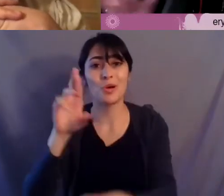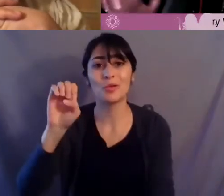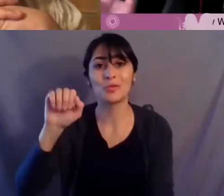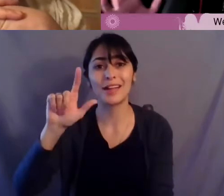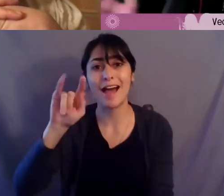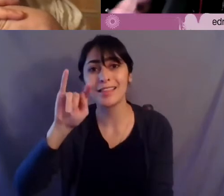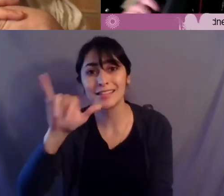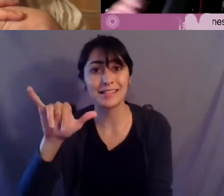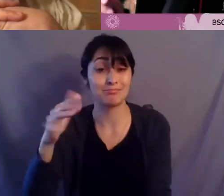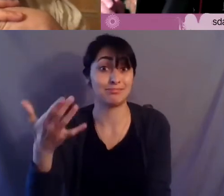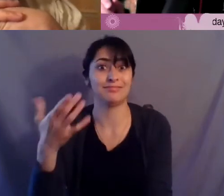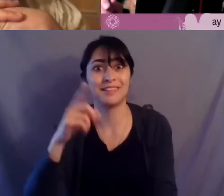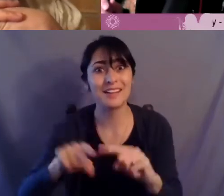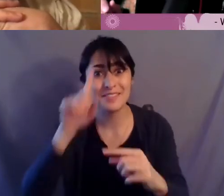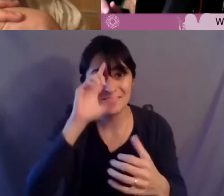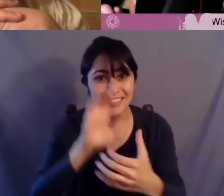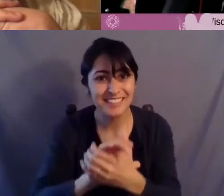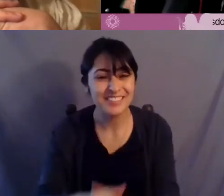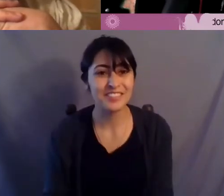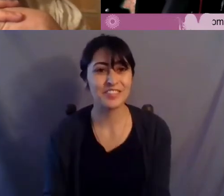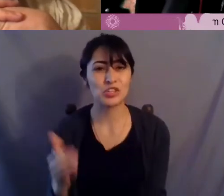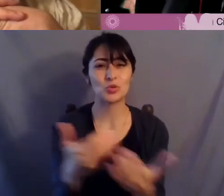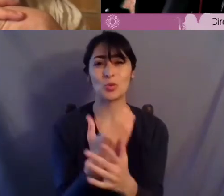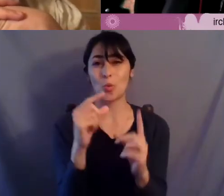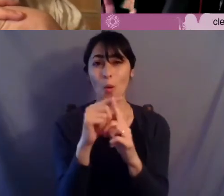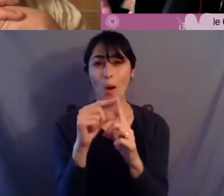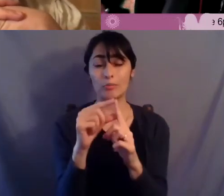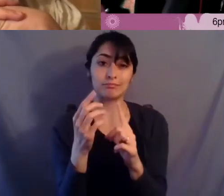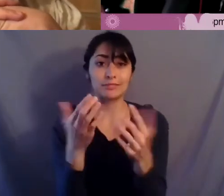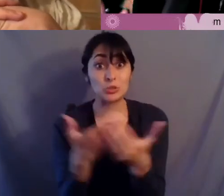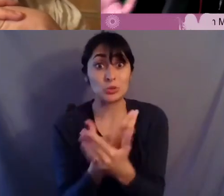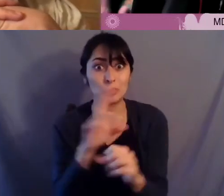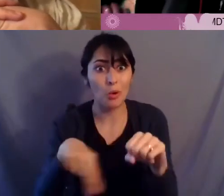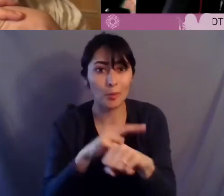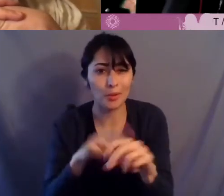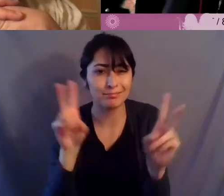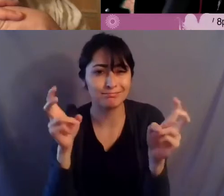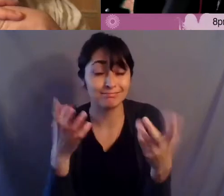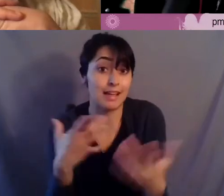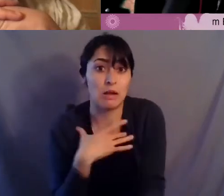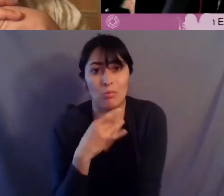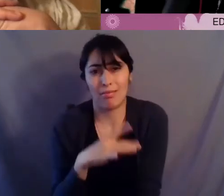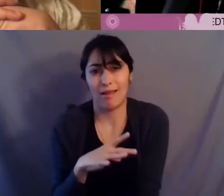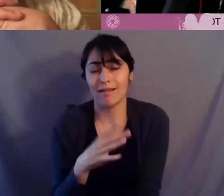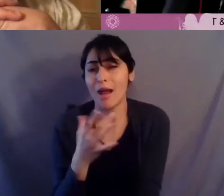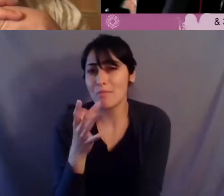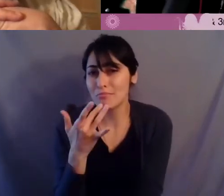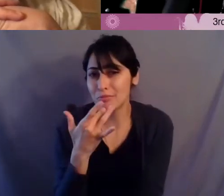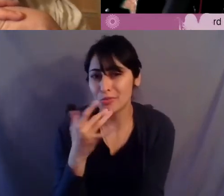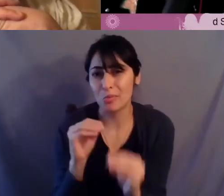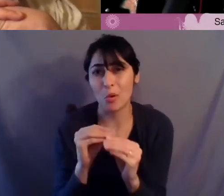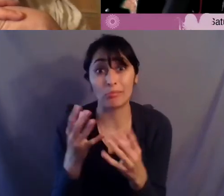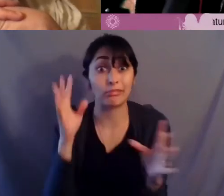can't even believe it the new buzzword is the new normal i don't like that i'd like to find something more creative than that